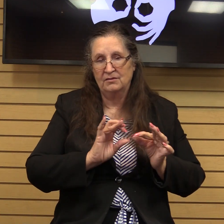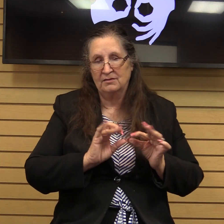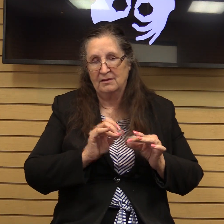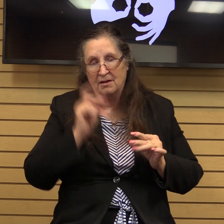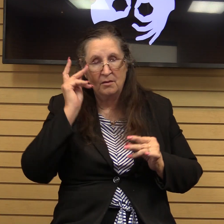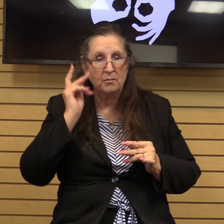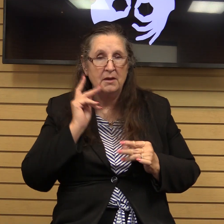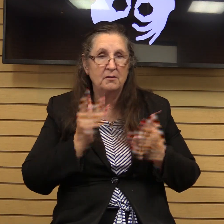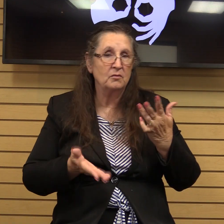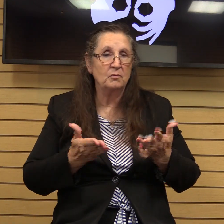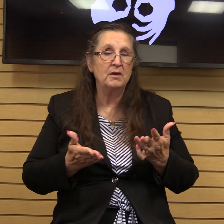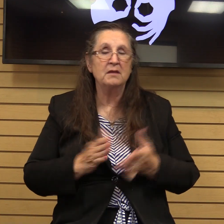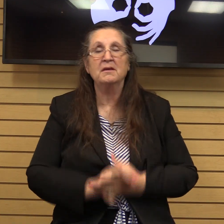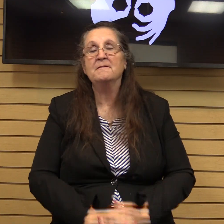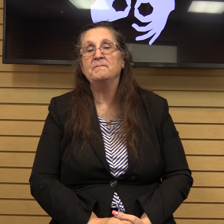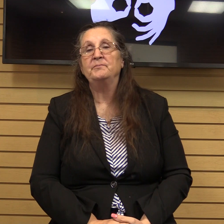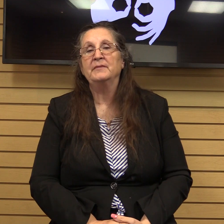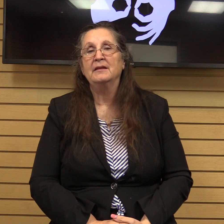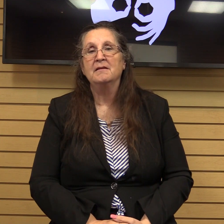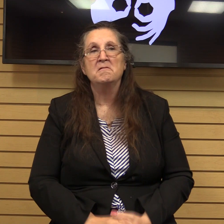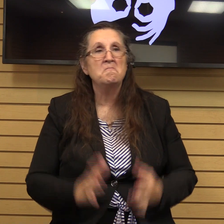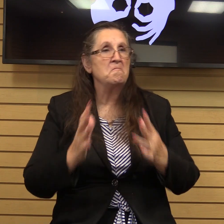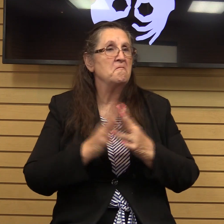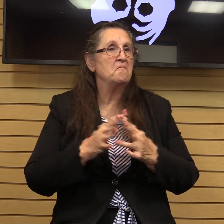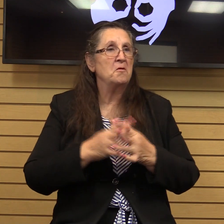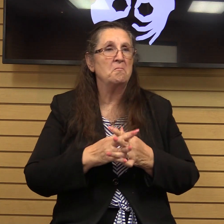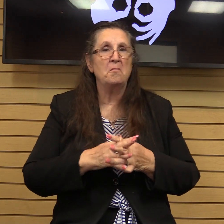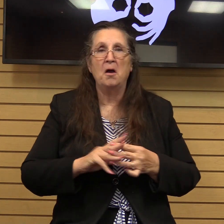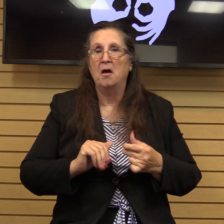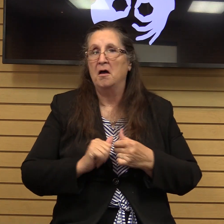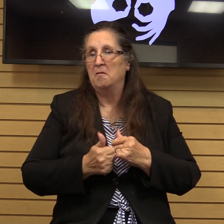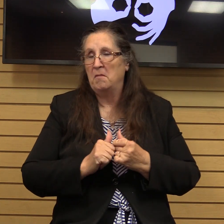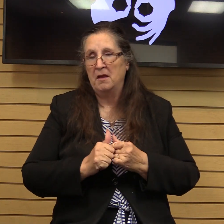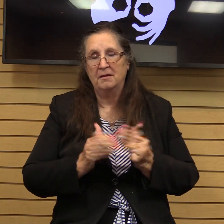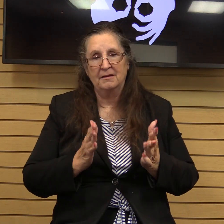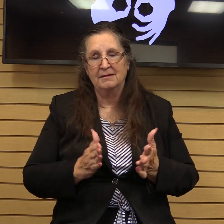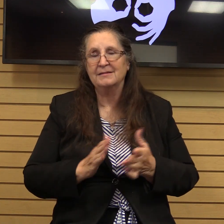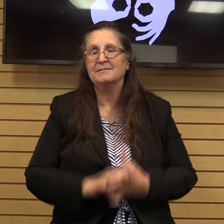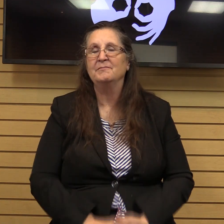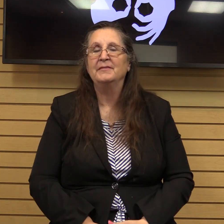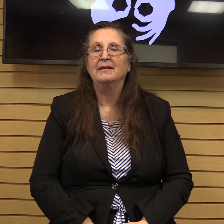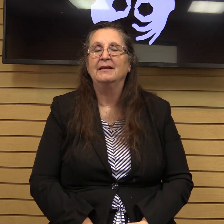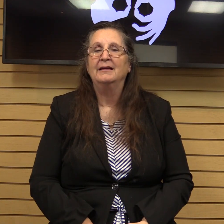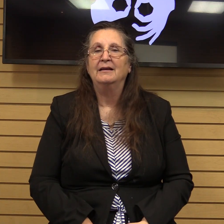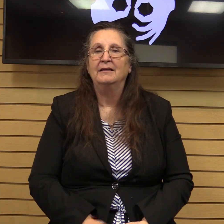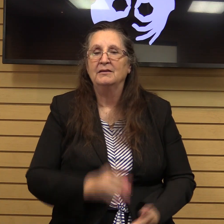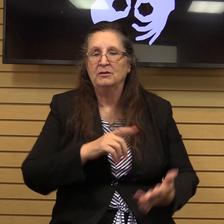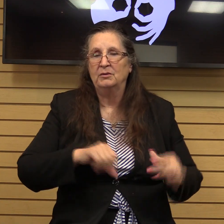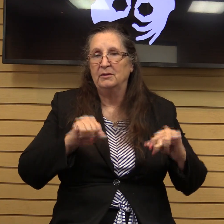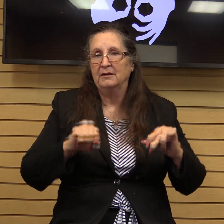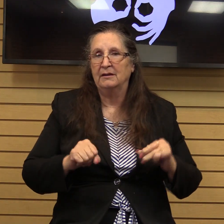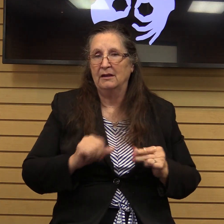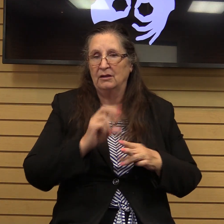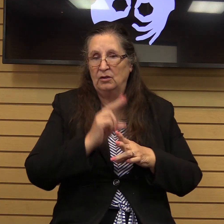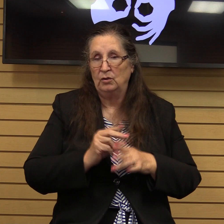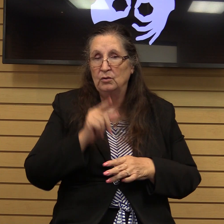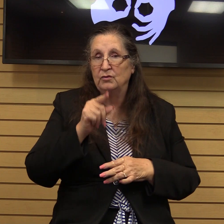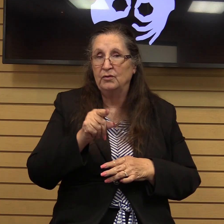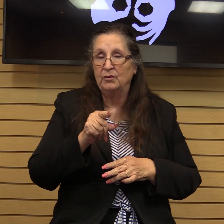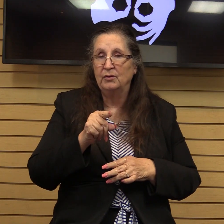they were um football buddies or whatever it is that the Lord can still use you to witness to